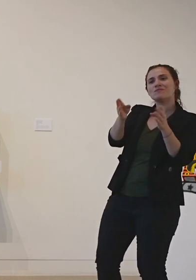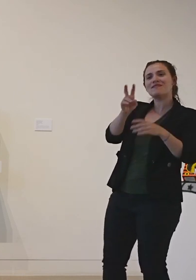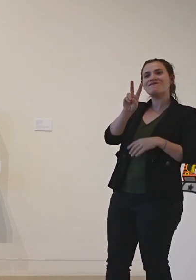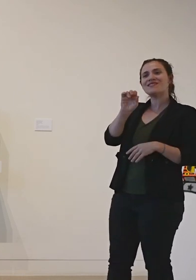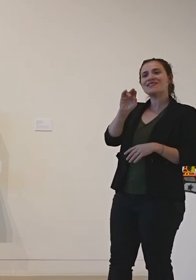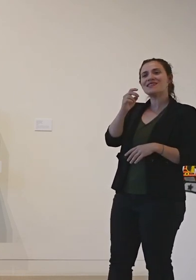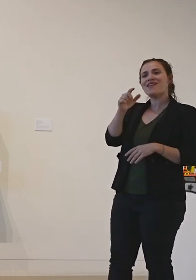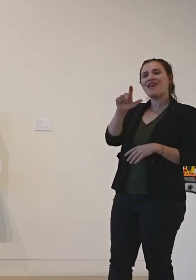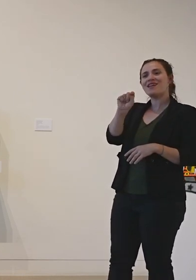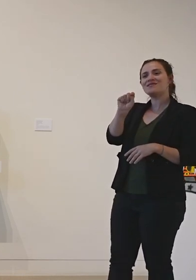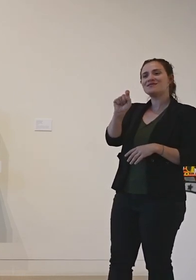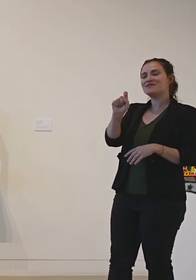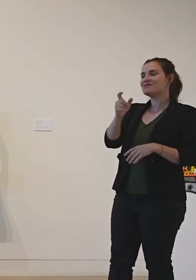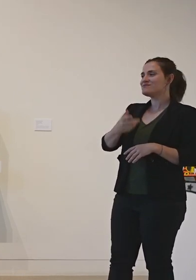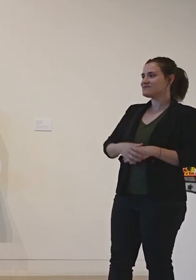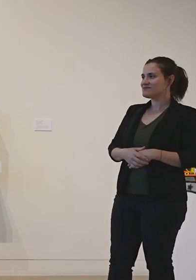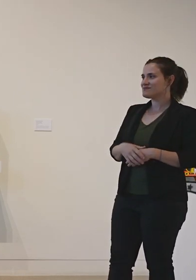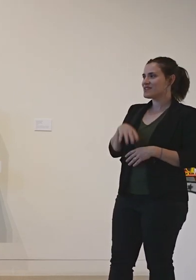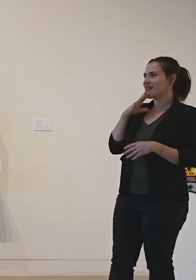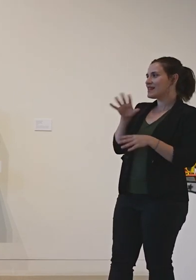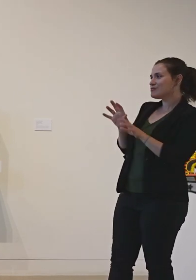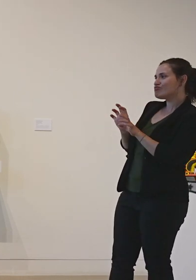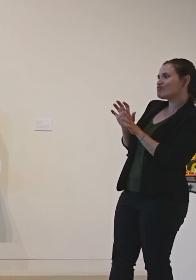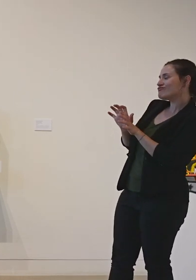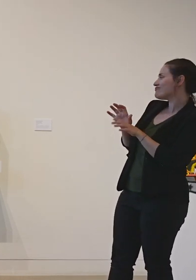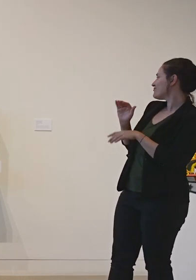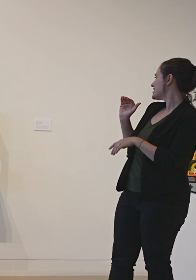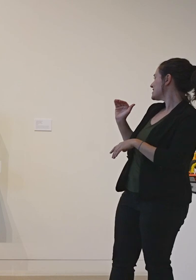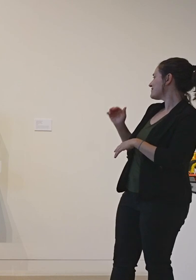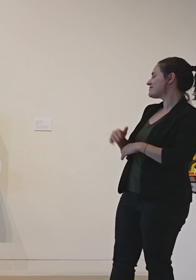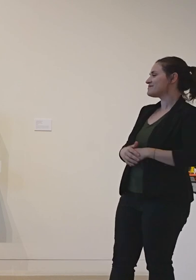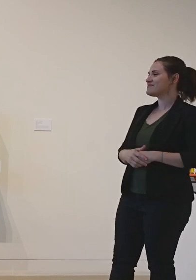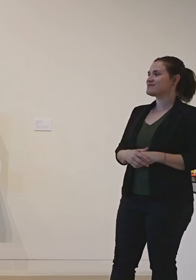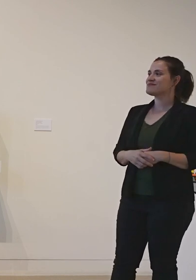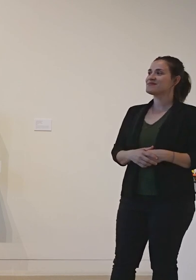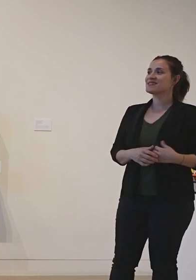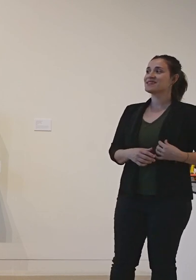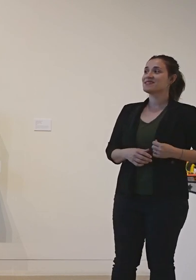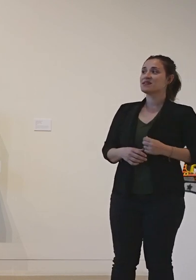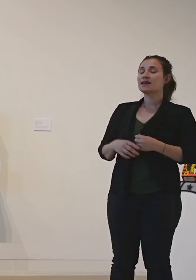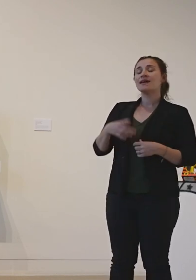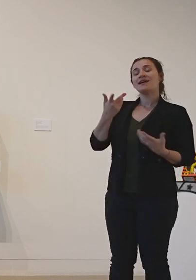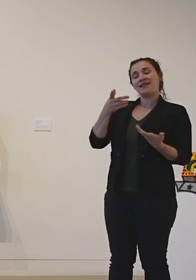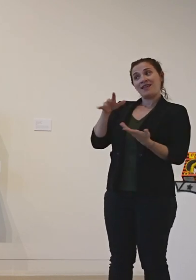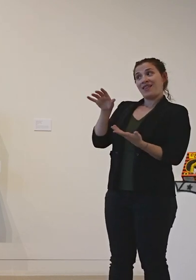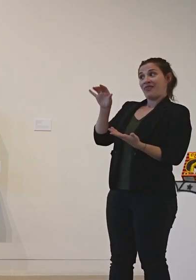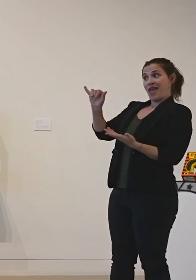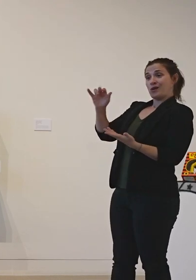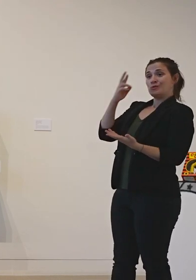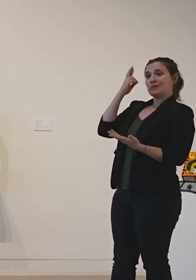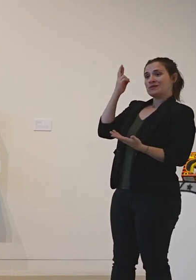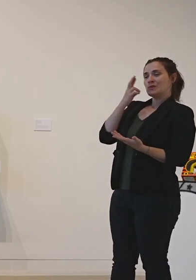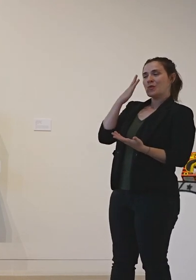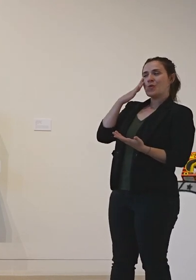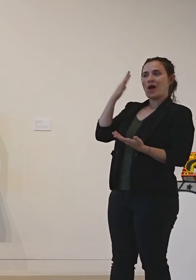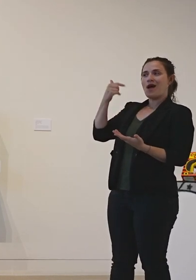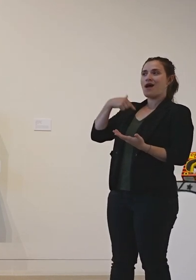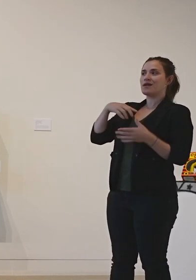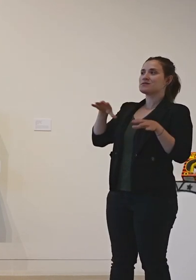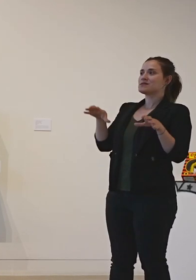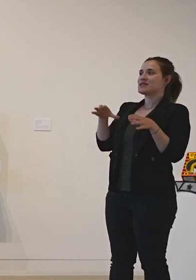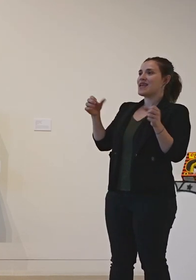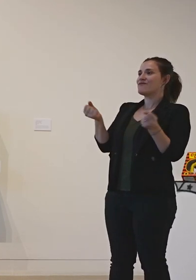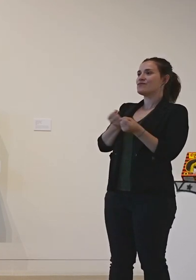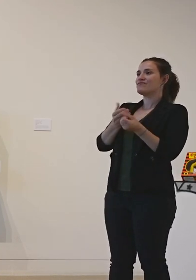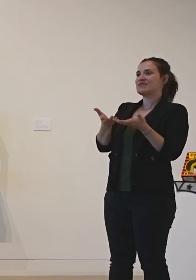that one And the little spider thing with that one And that really is why I did all this because